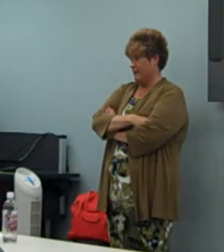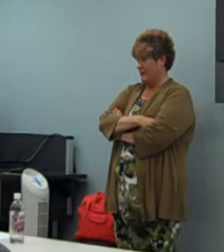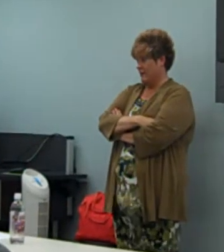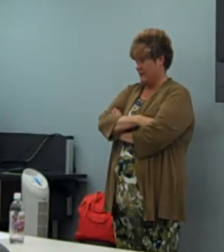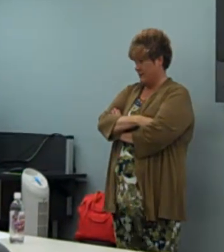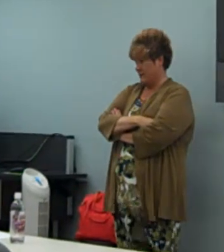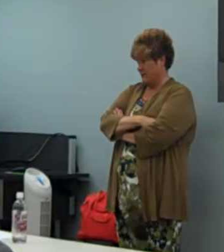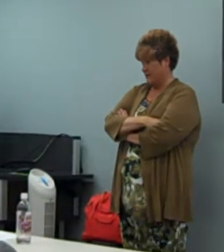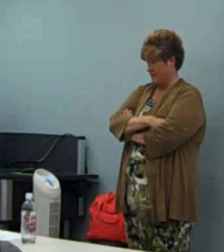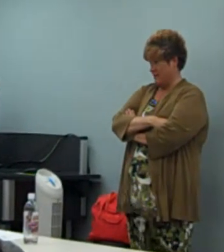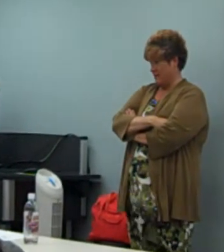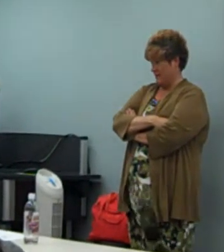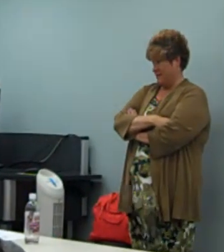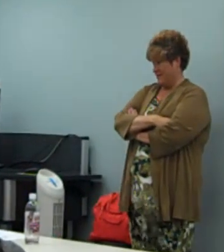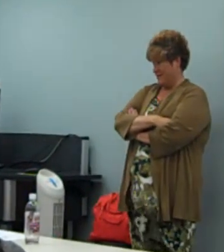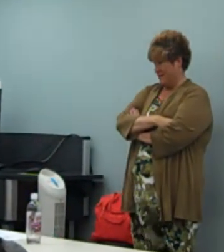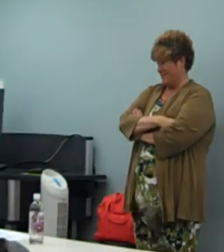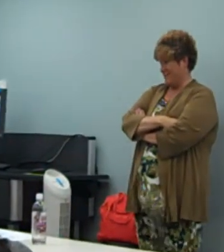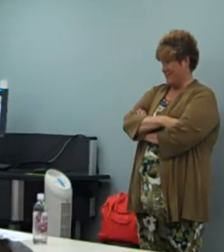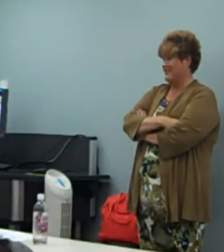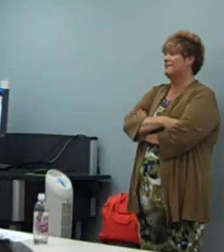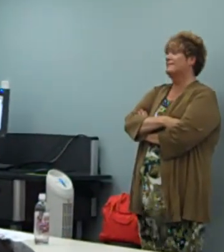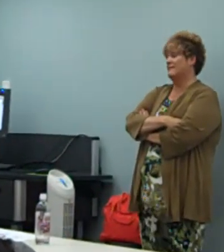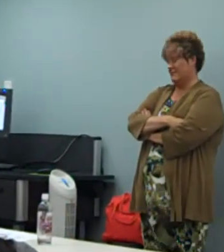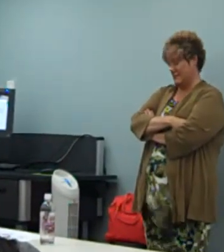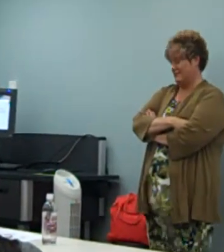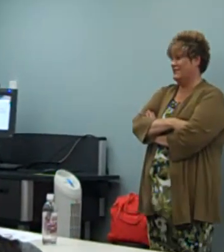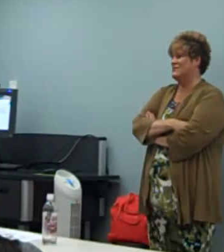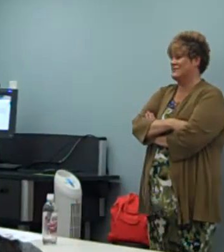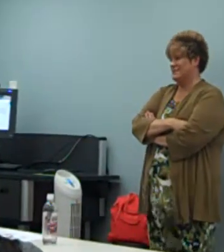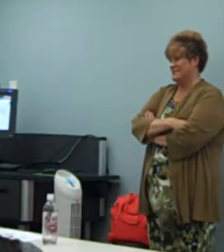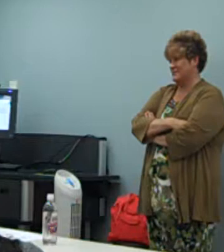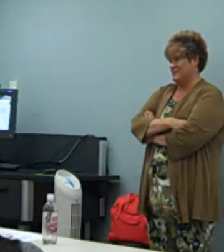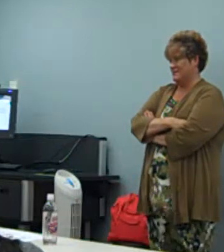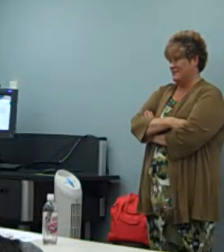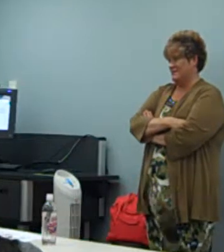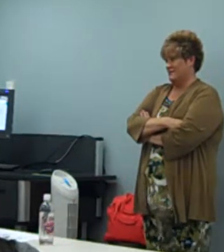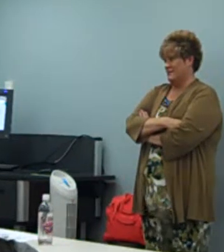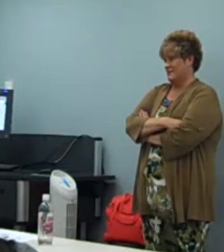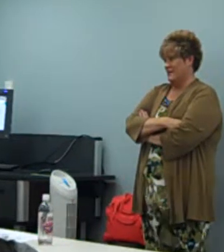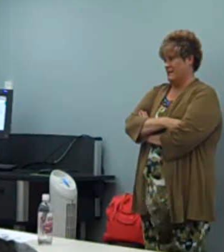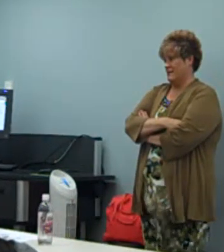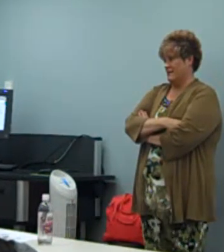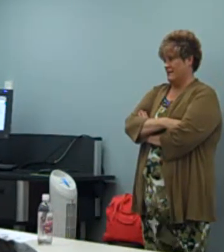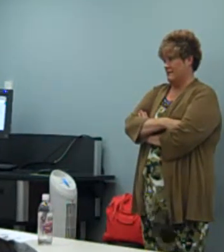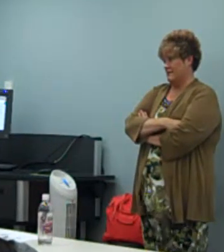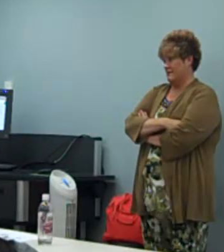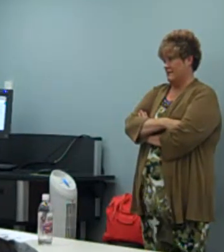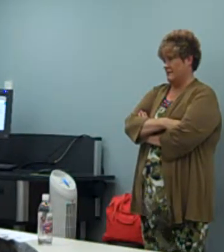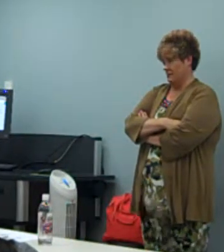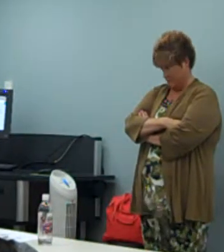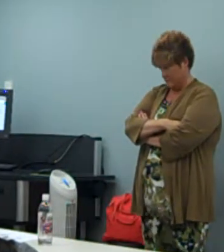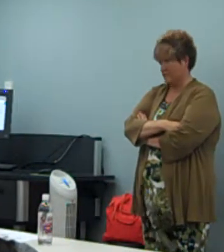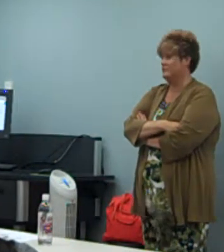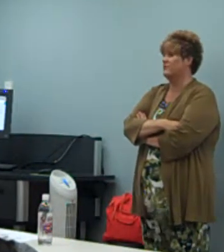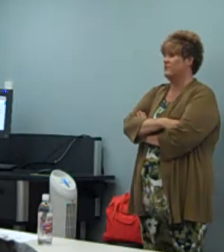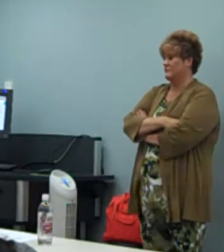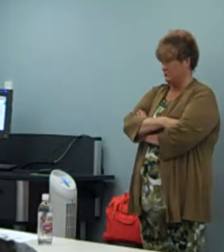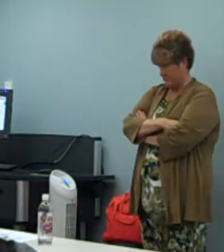Just saying, one dire situation, um, that can be, you know, a sad situation, and then maybe going to another, the next